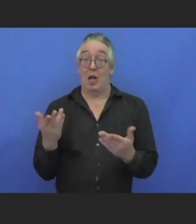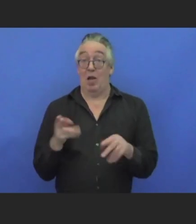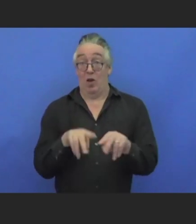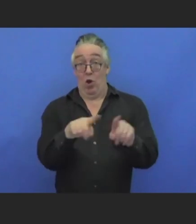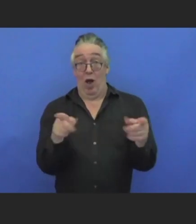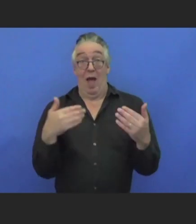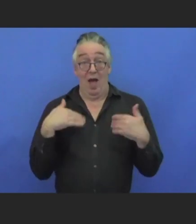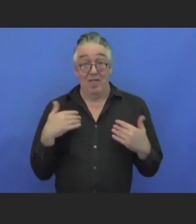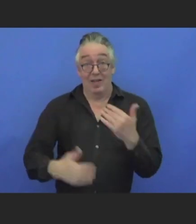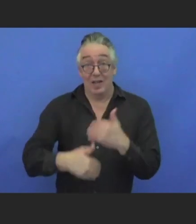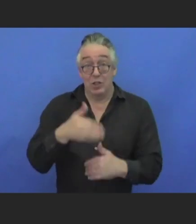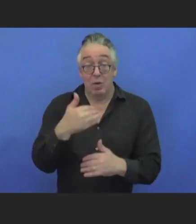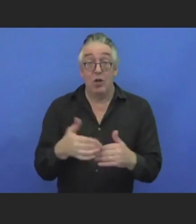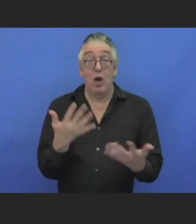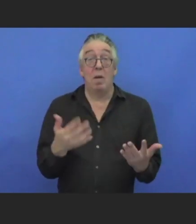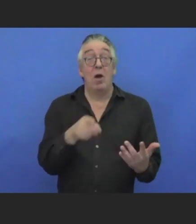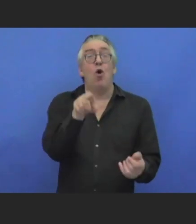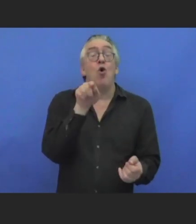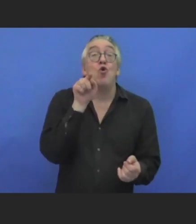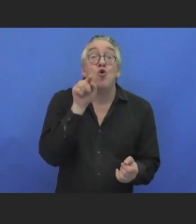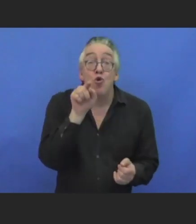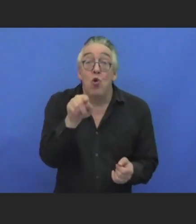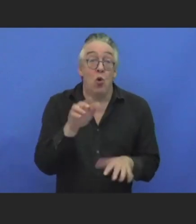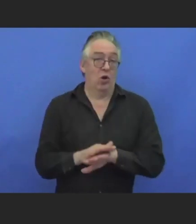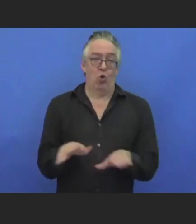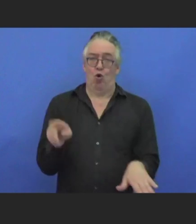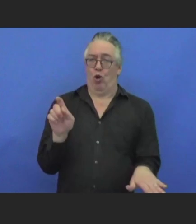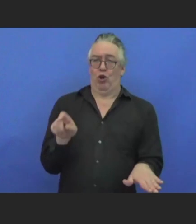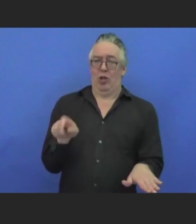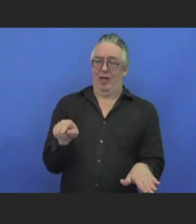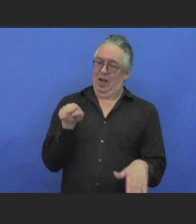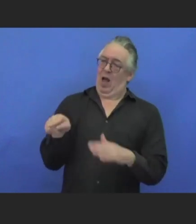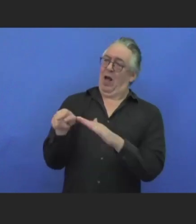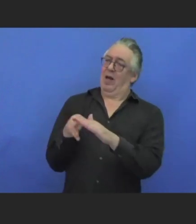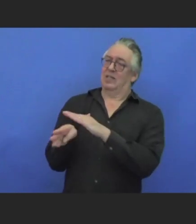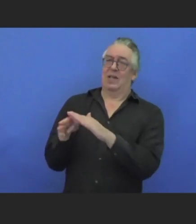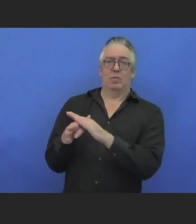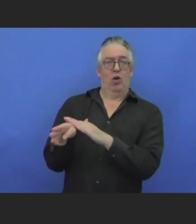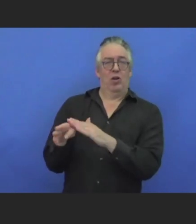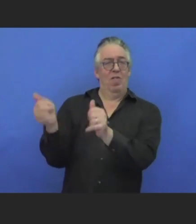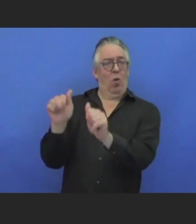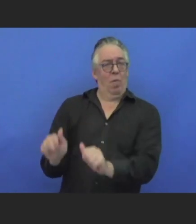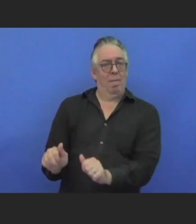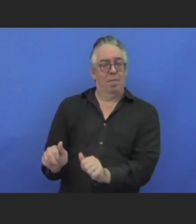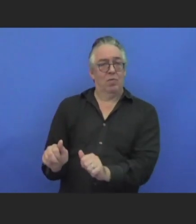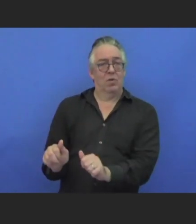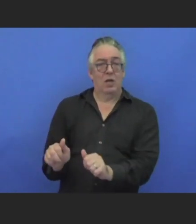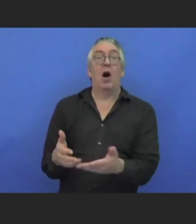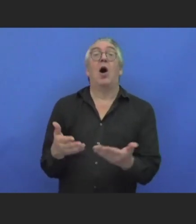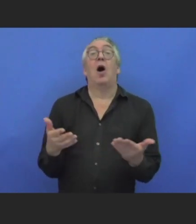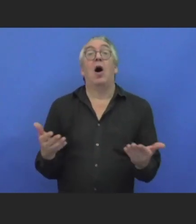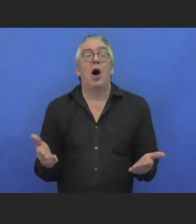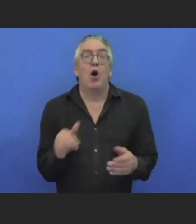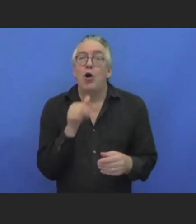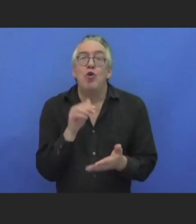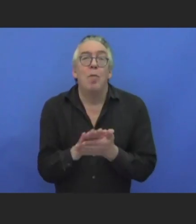need this particular accessibility, so to say that we are talking about doesn't